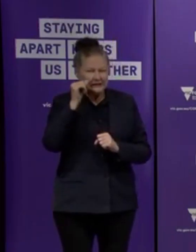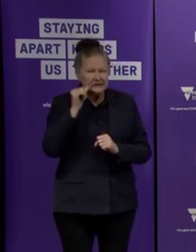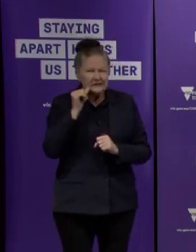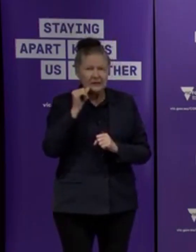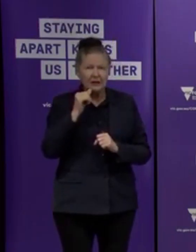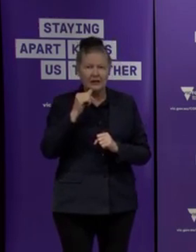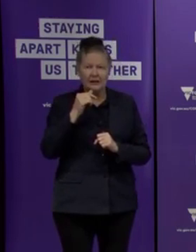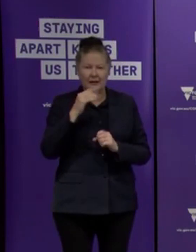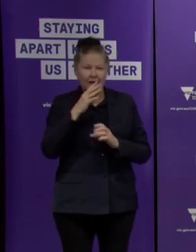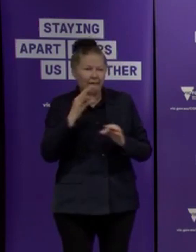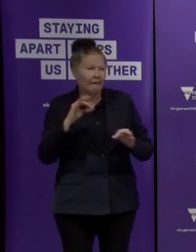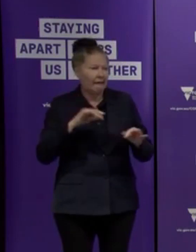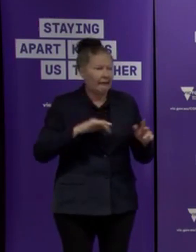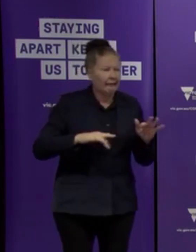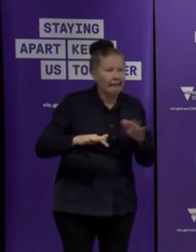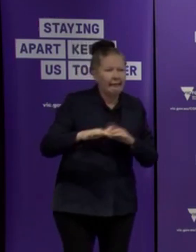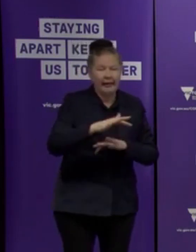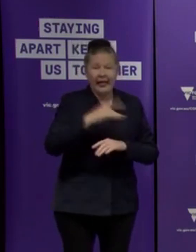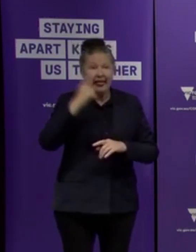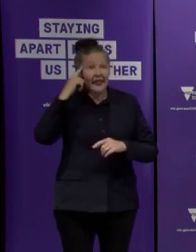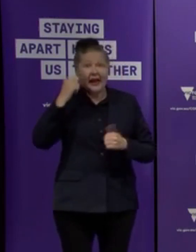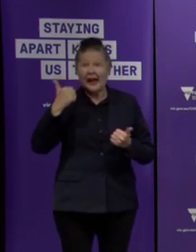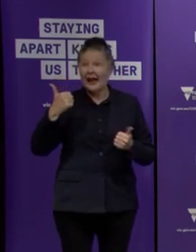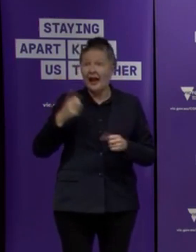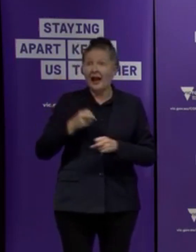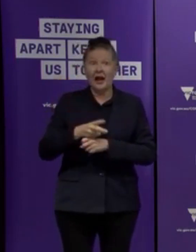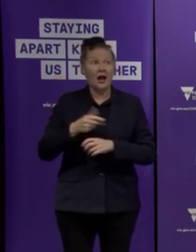it'll be there. It doesn't go away. It's really, really challenging.